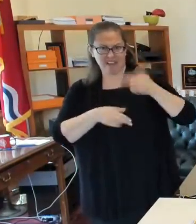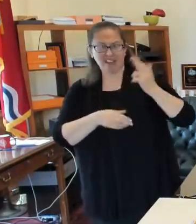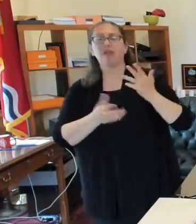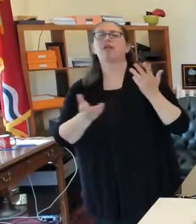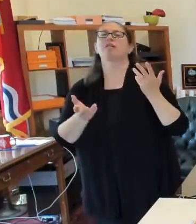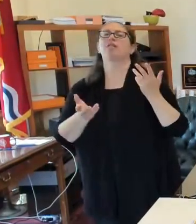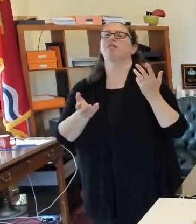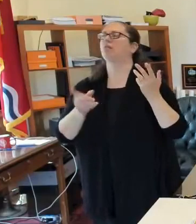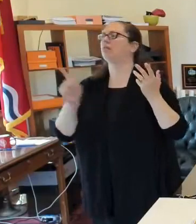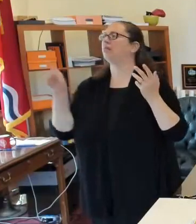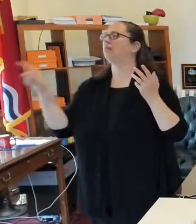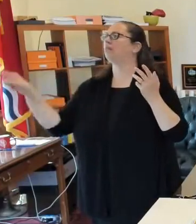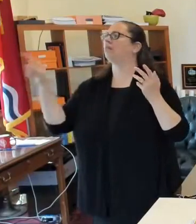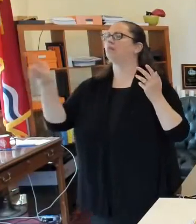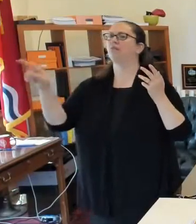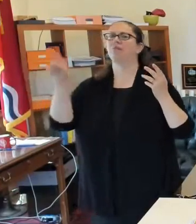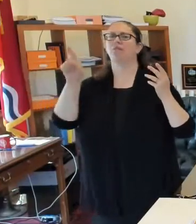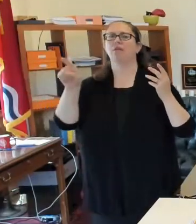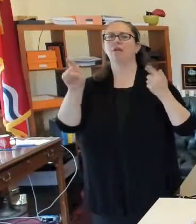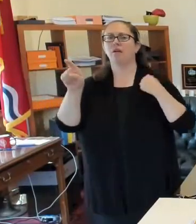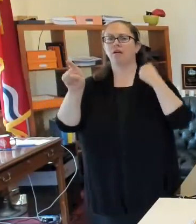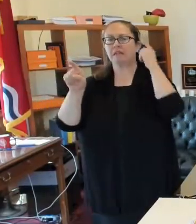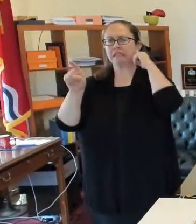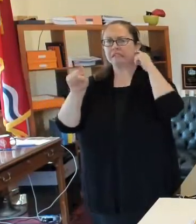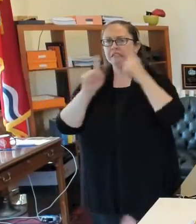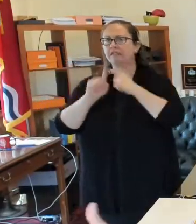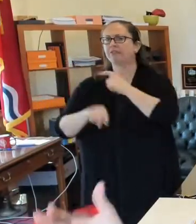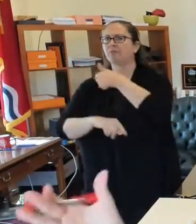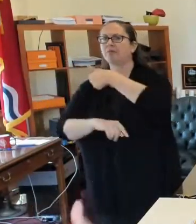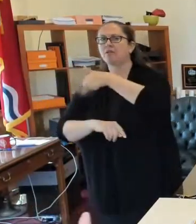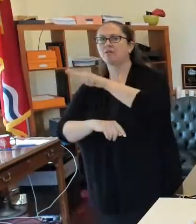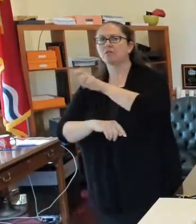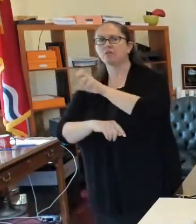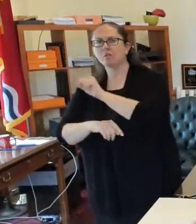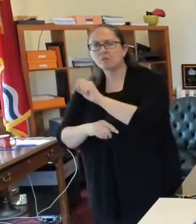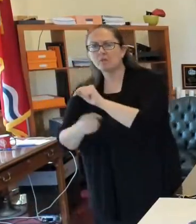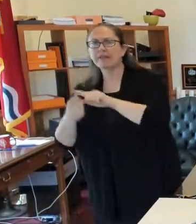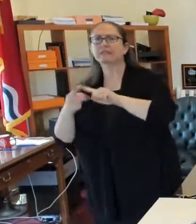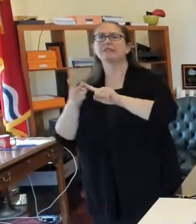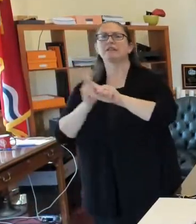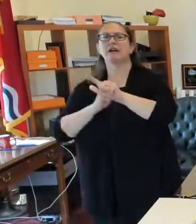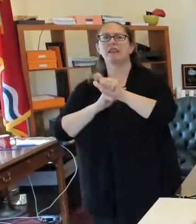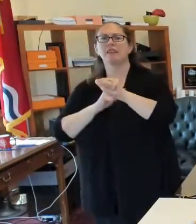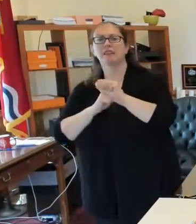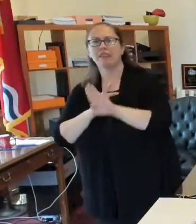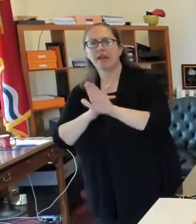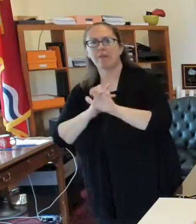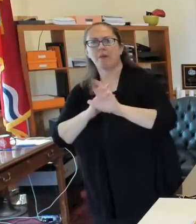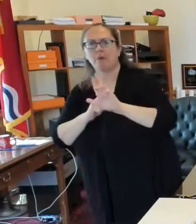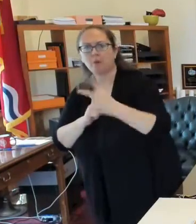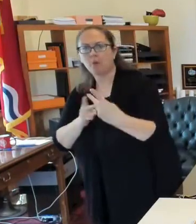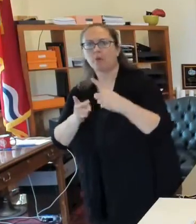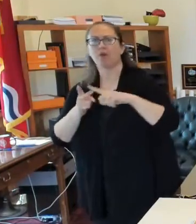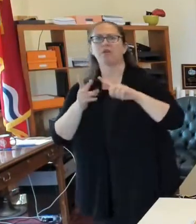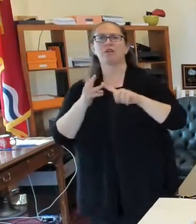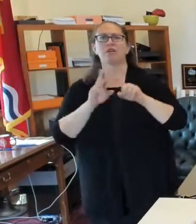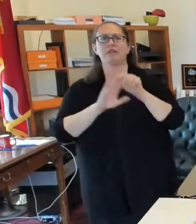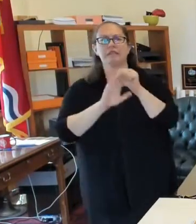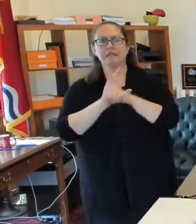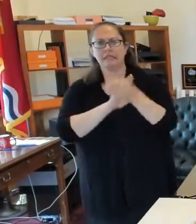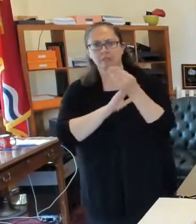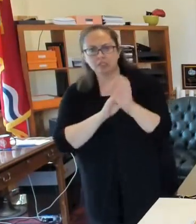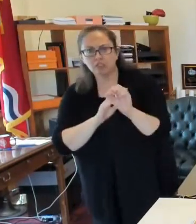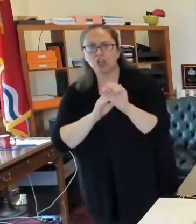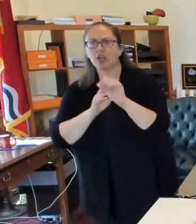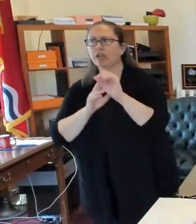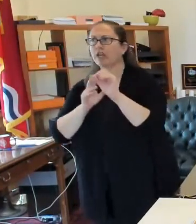the cases are coming in from Quest and from LabCorp and and from the state of Missouri. So I'll come back